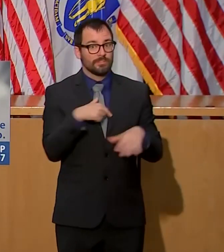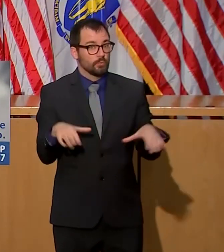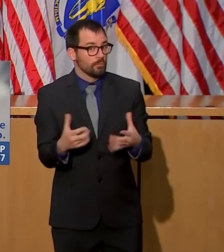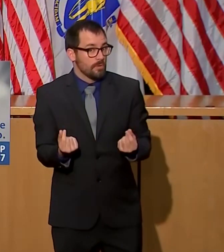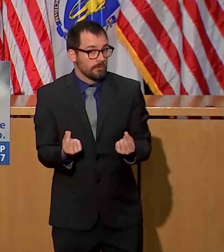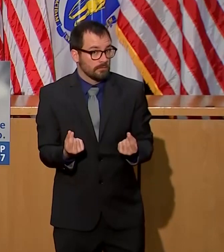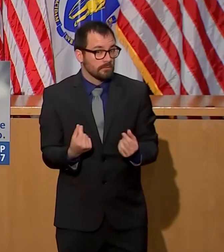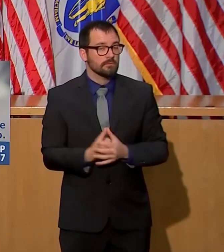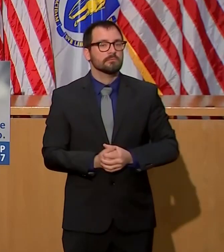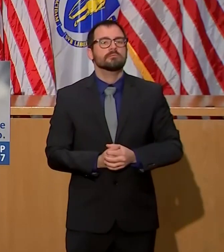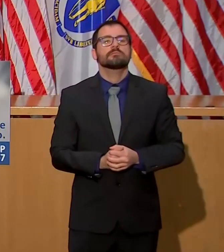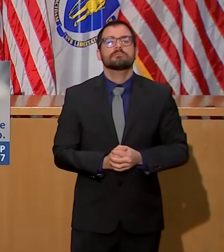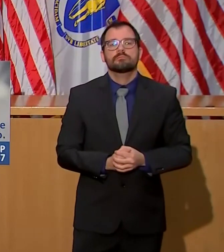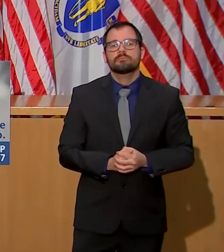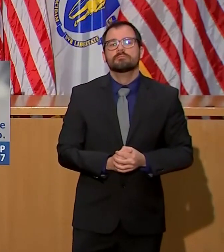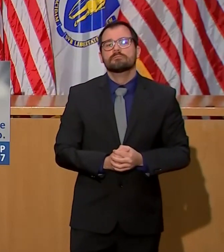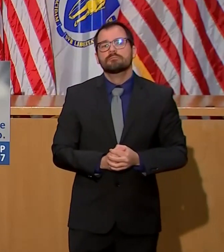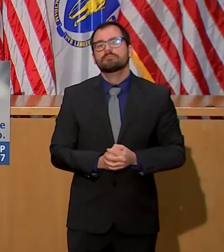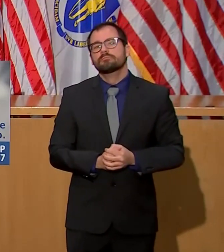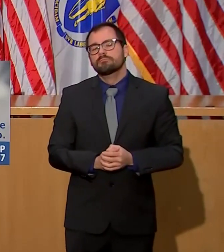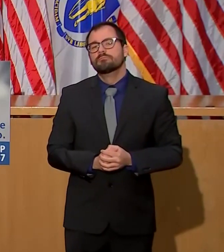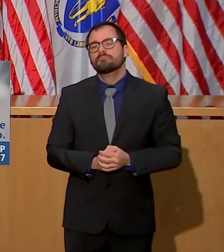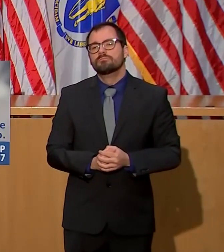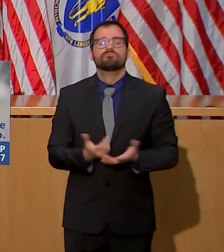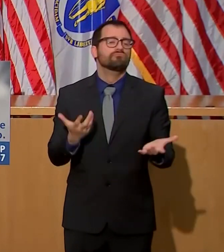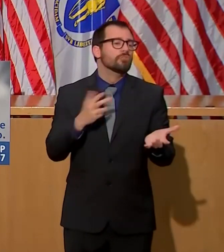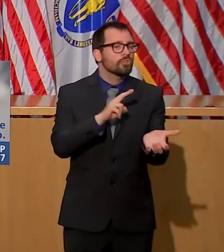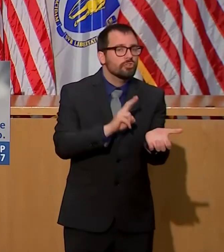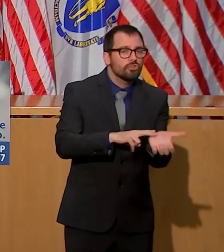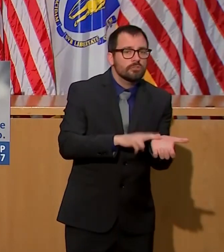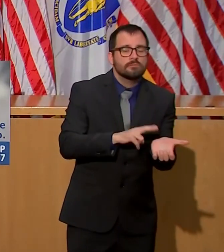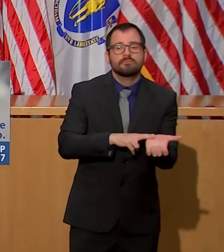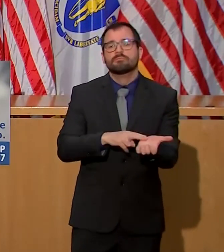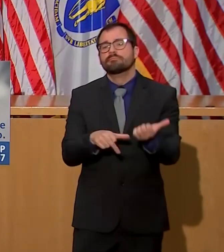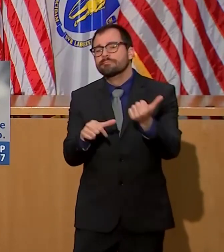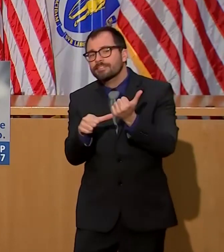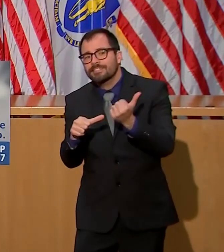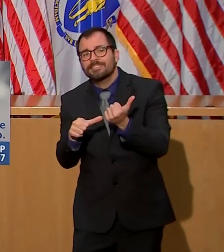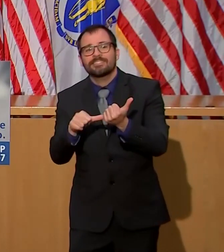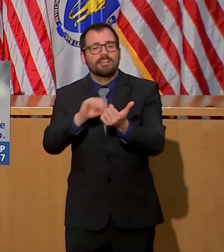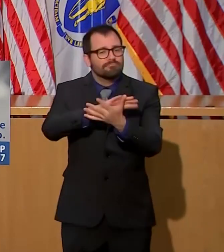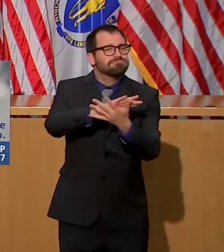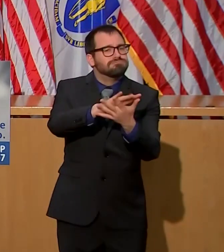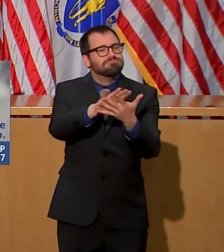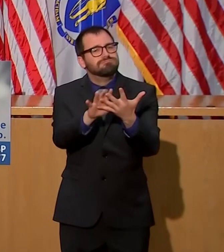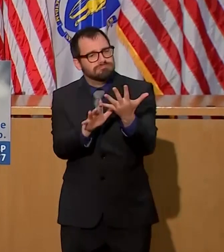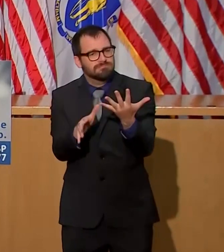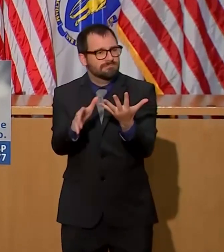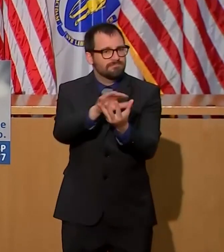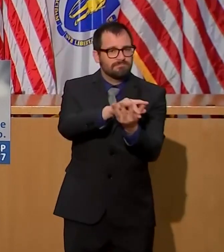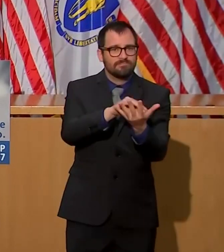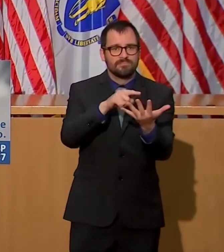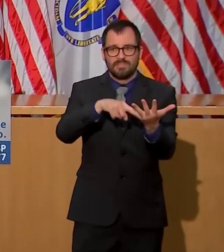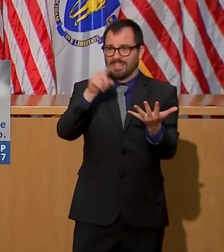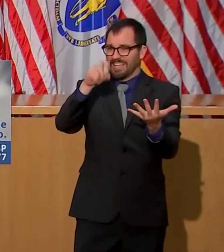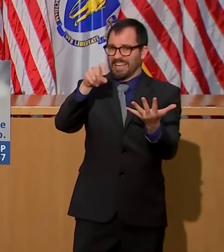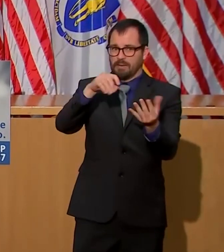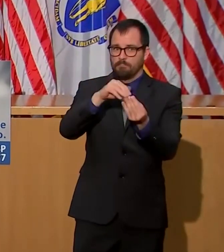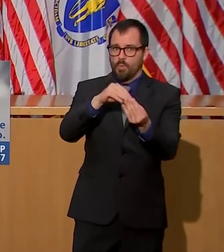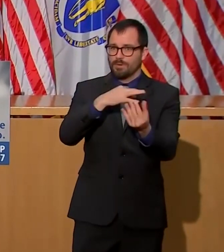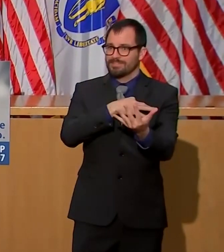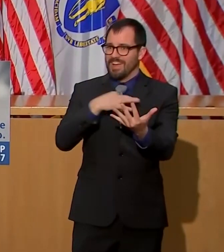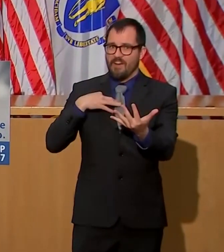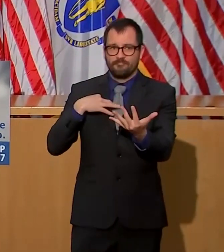that can be deployed in teams to facilities in emergency situations. On-the-ground crisis management support from